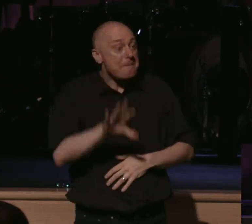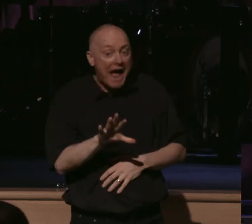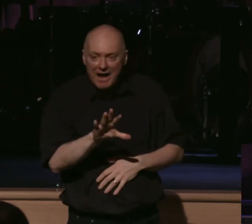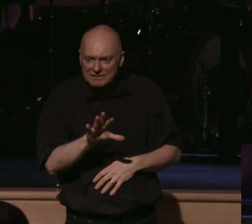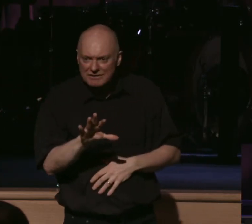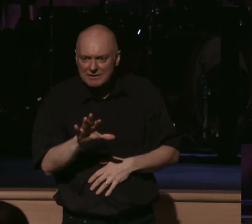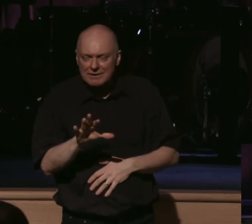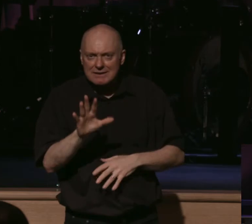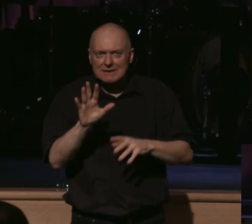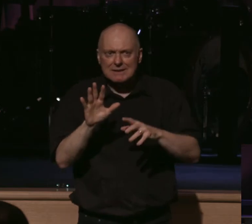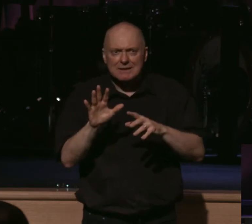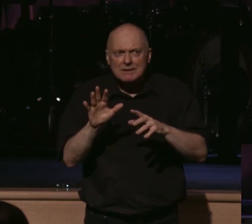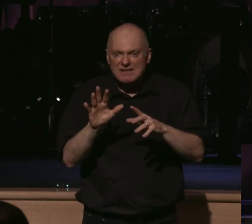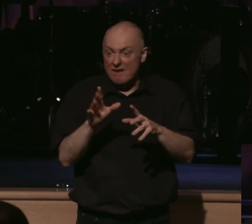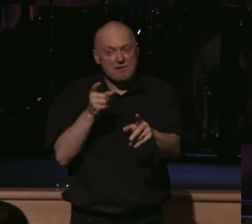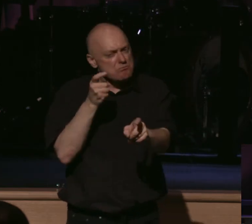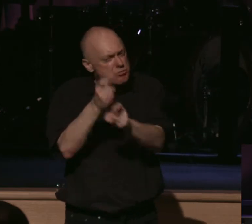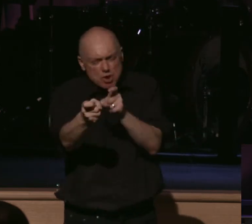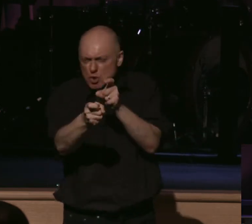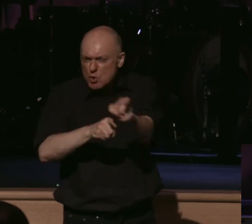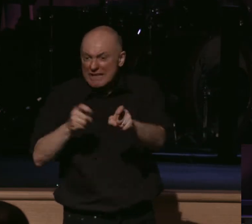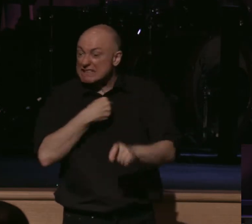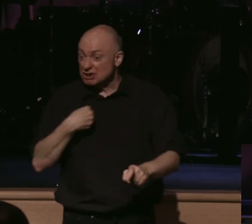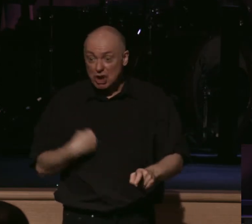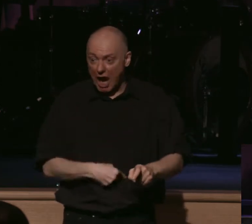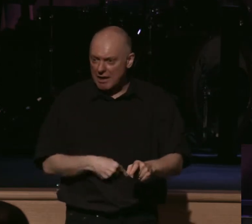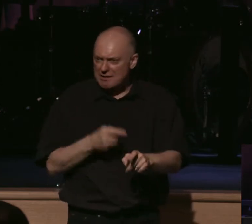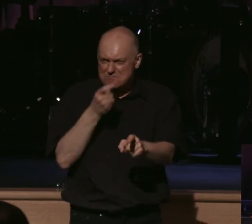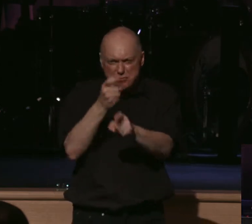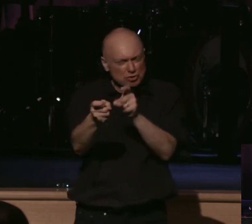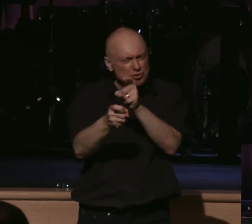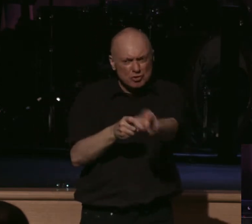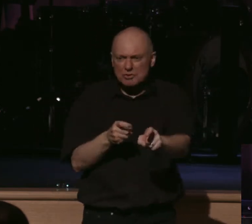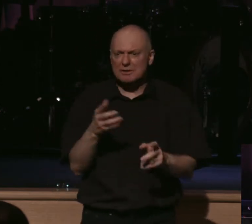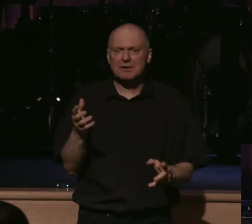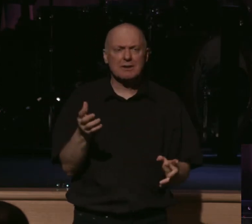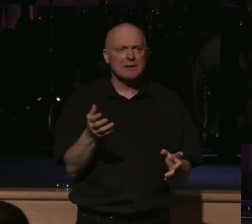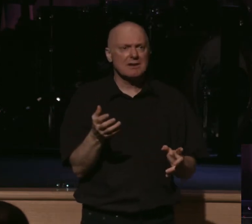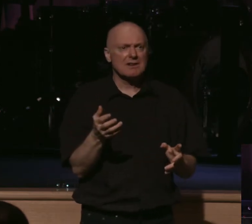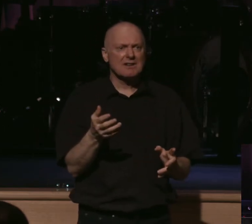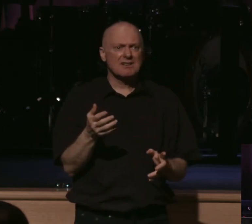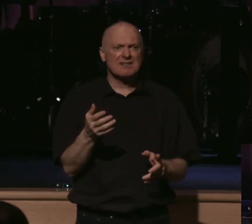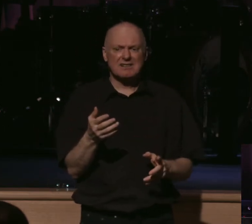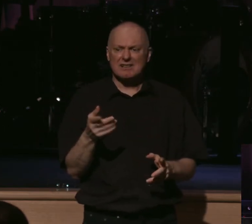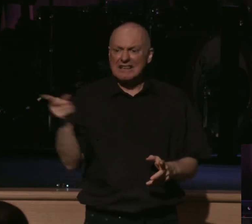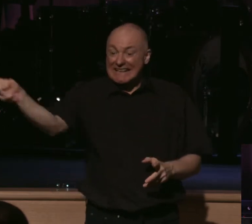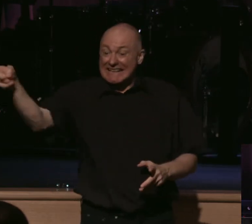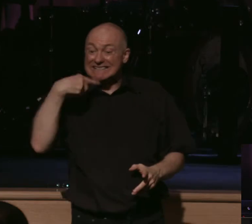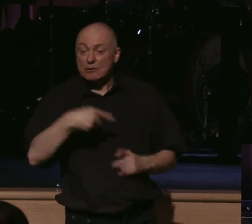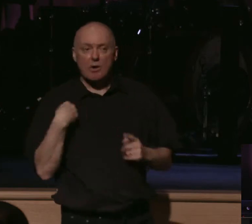severely part of persecuted church in China, he said, I remember him saying this, he I feel sorry for you in the West.